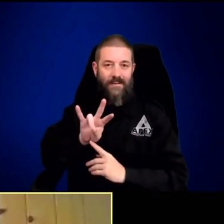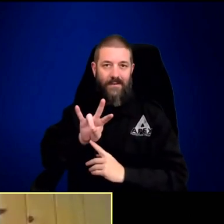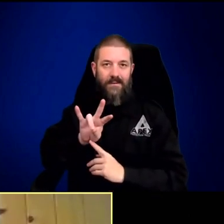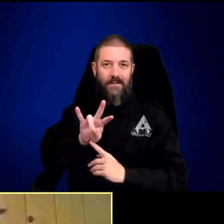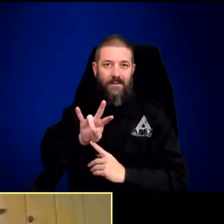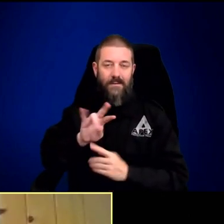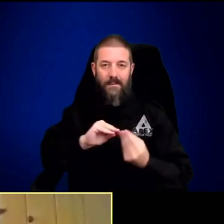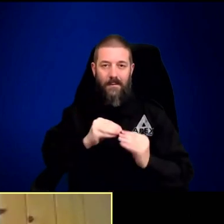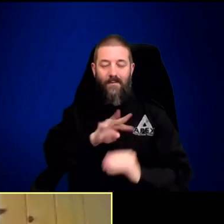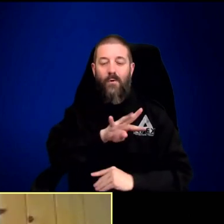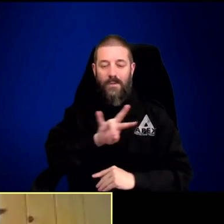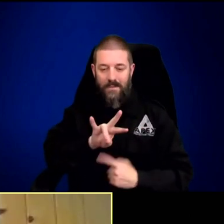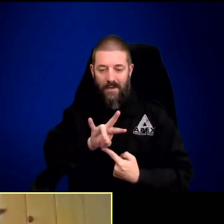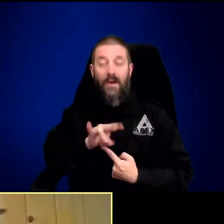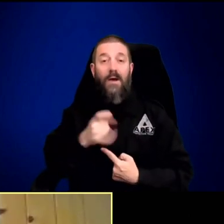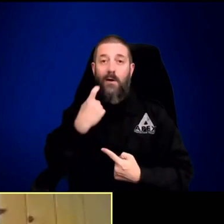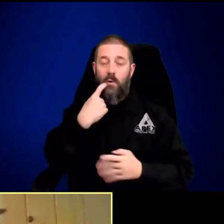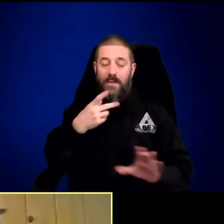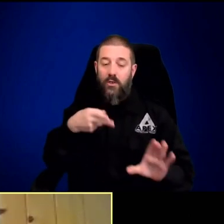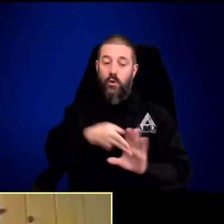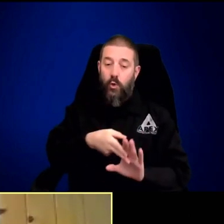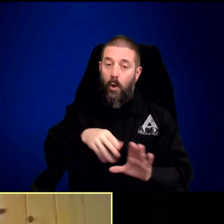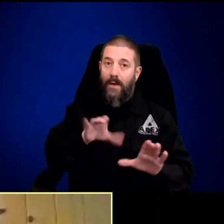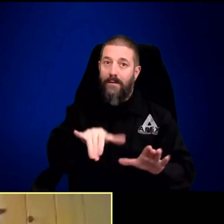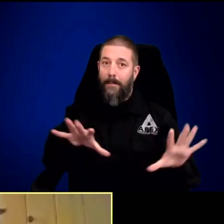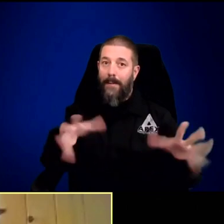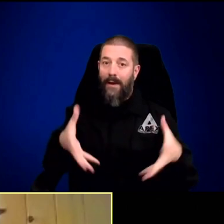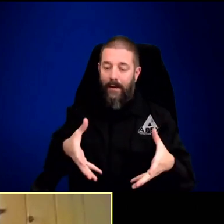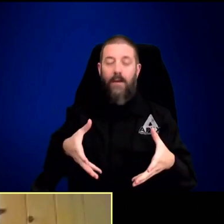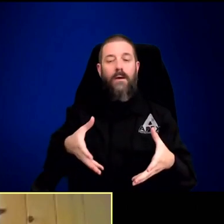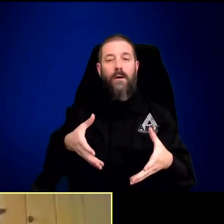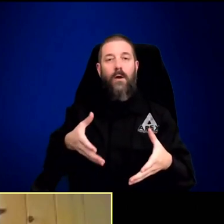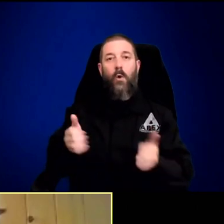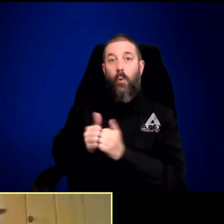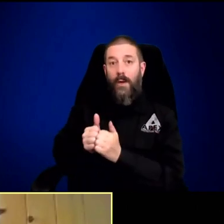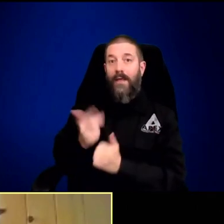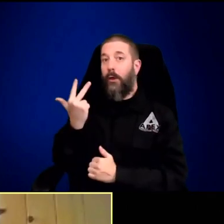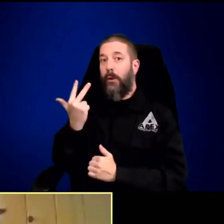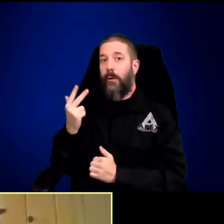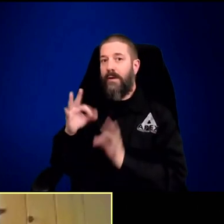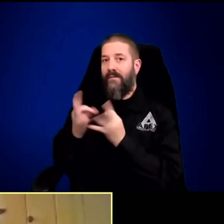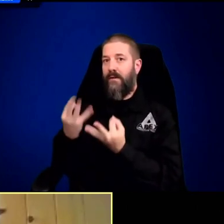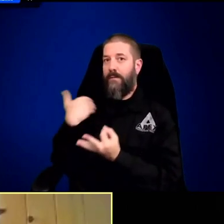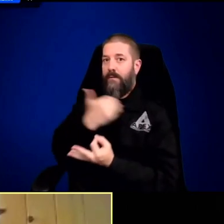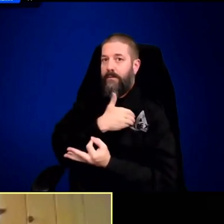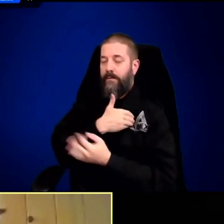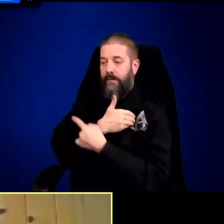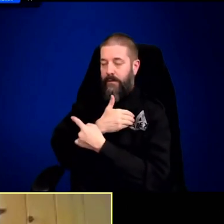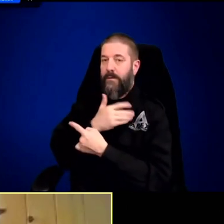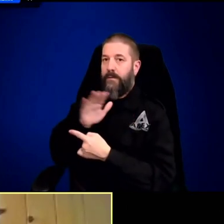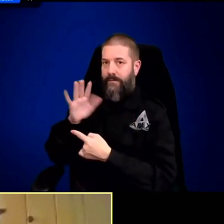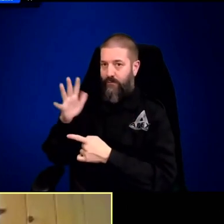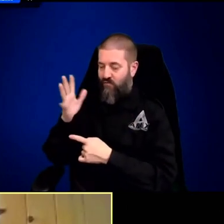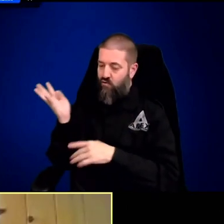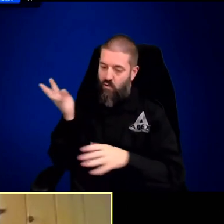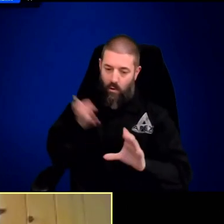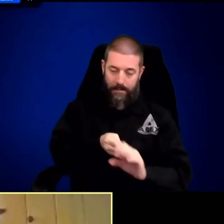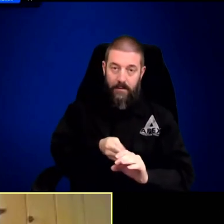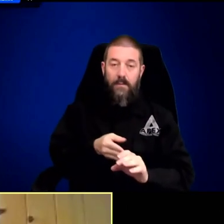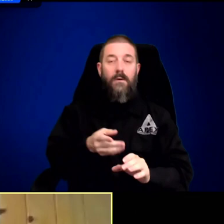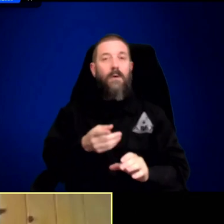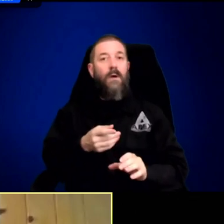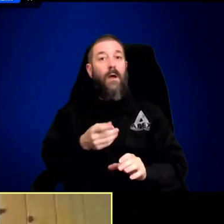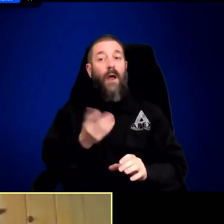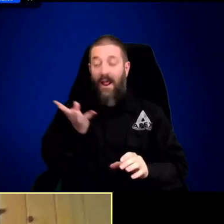of, I guess, the pack member that I'm drawn to would probably be the former alpha male, that's 1047.